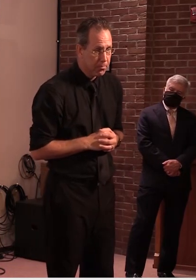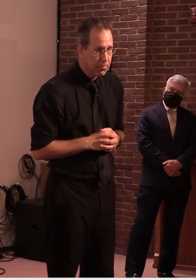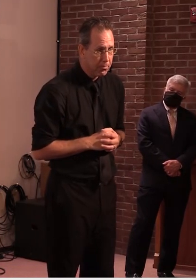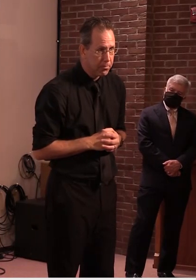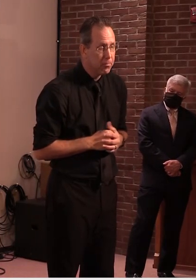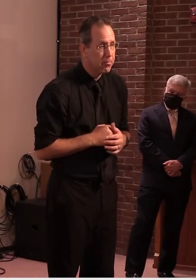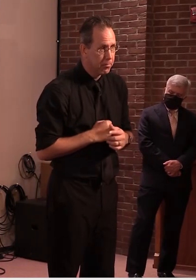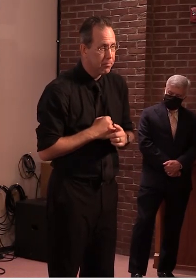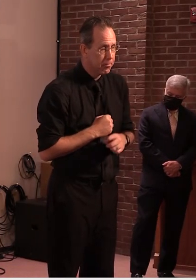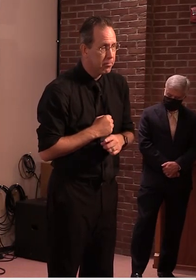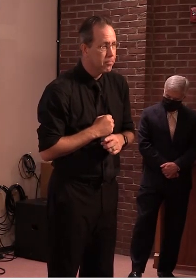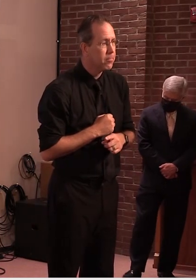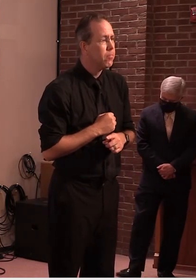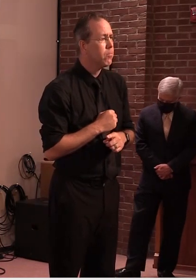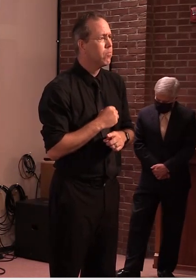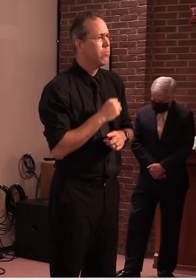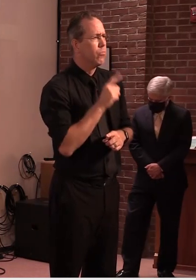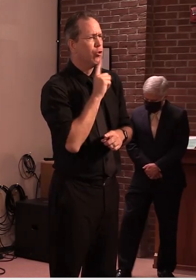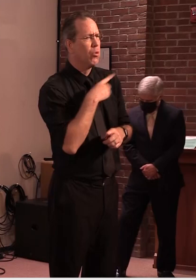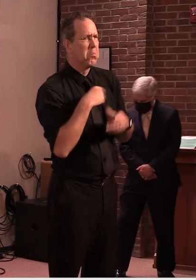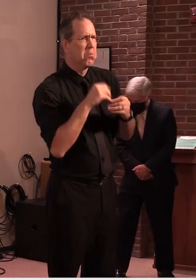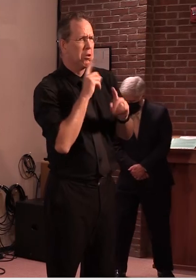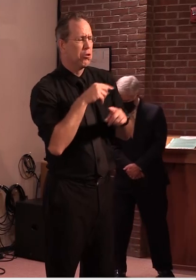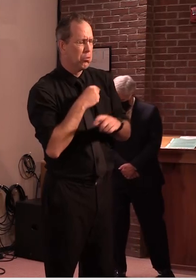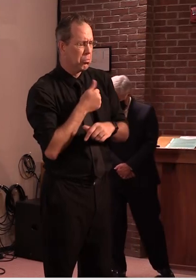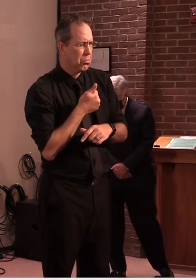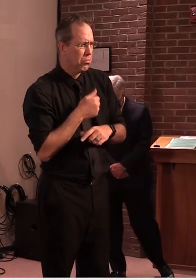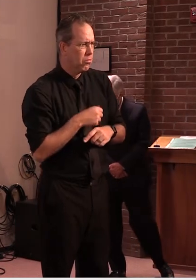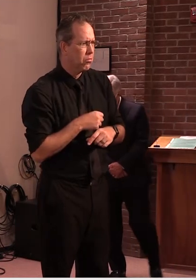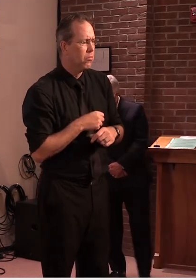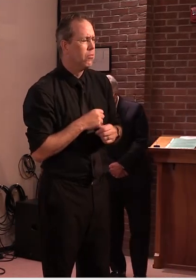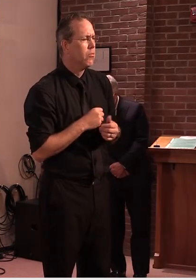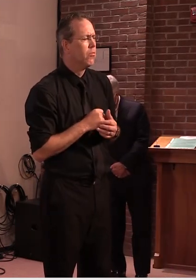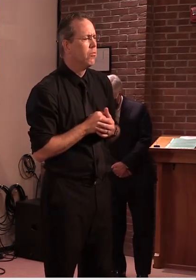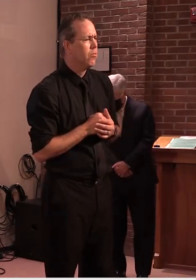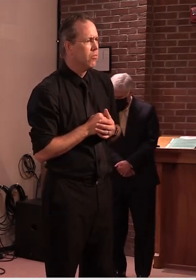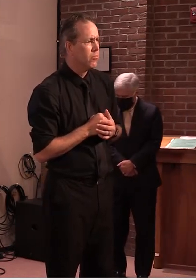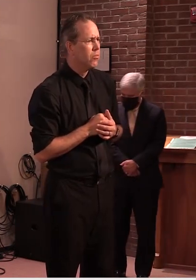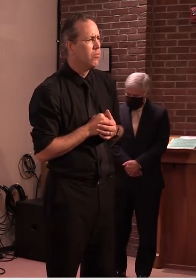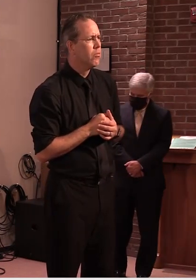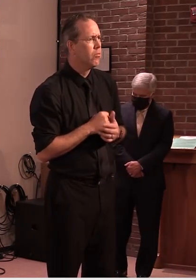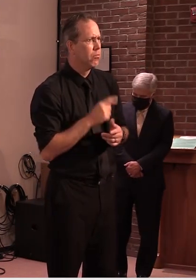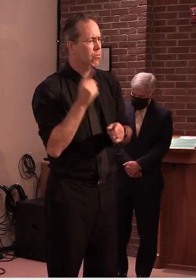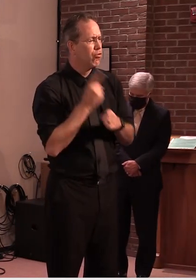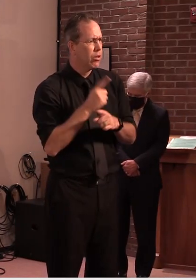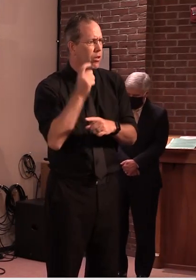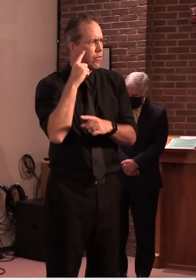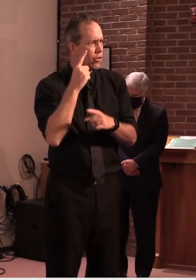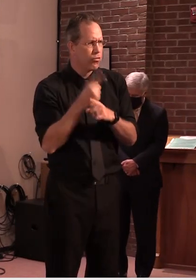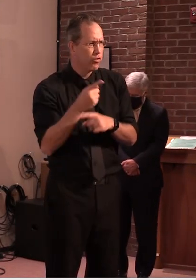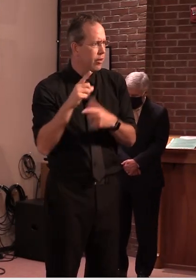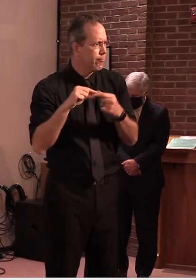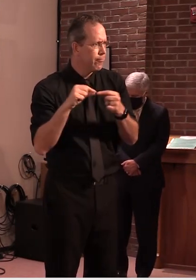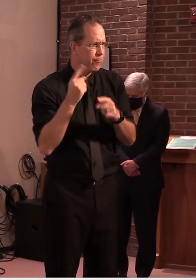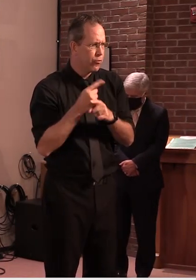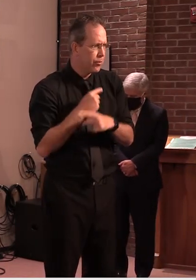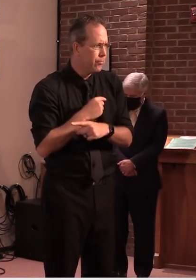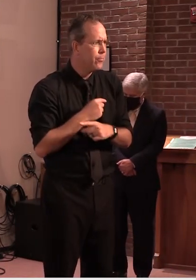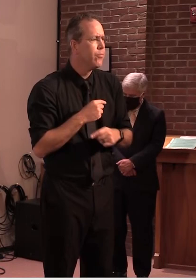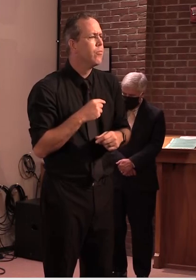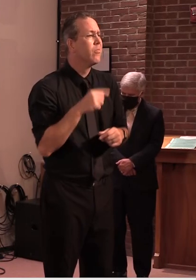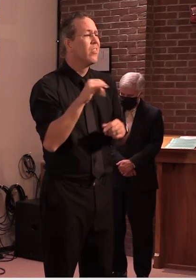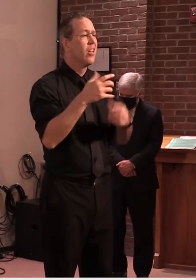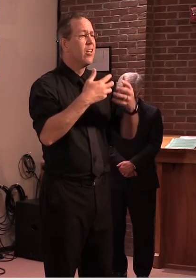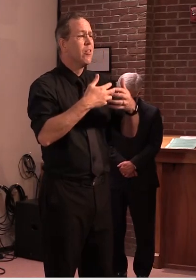i'd be happy to governor uh i think those the points you you made are spot on uh these systems generally were historically